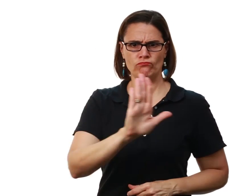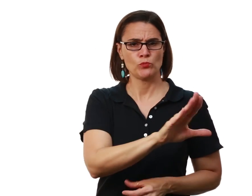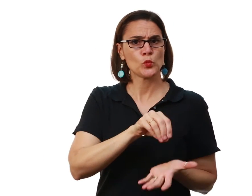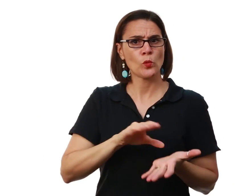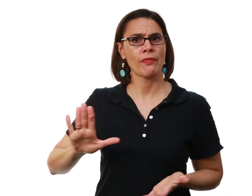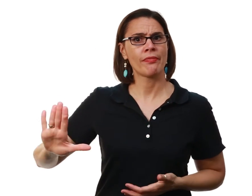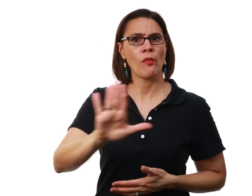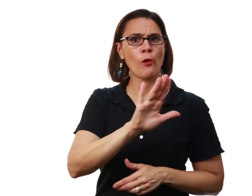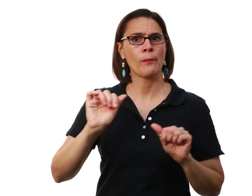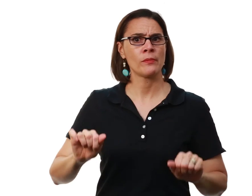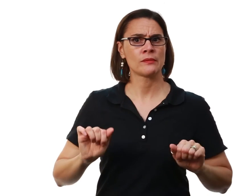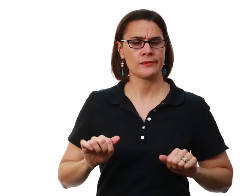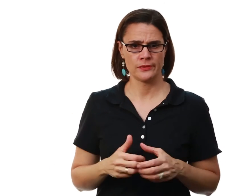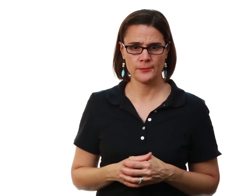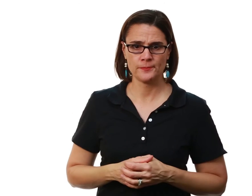of our students And matching their potential